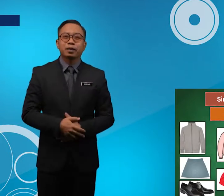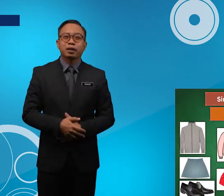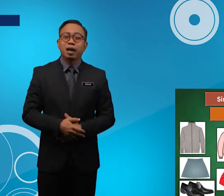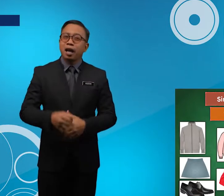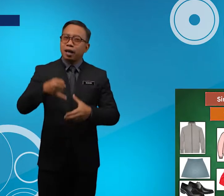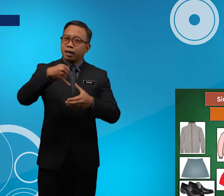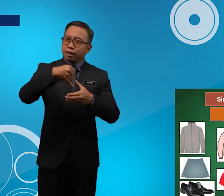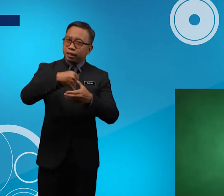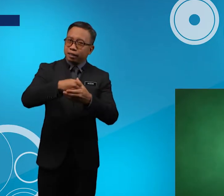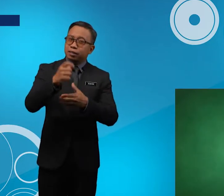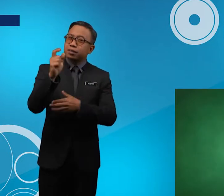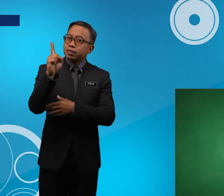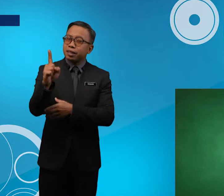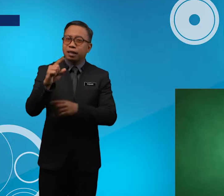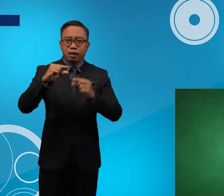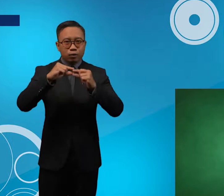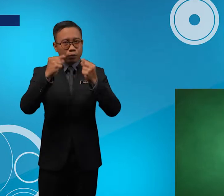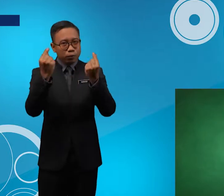In Singular Group